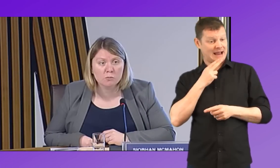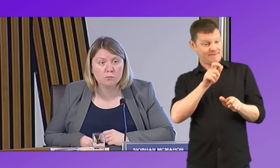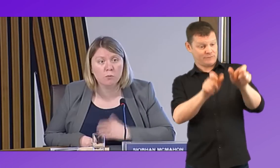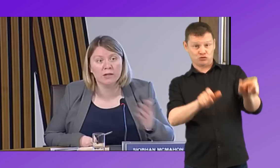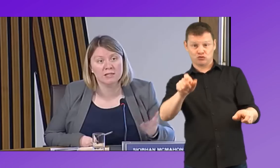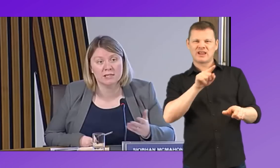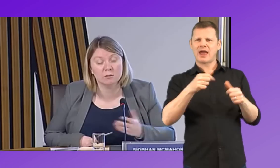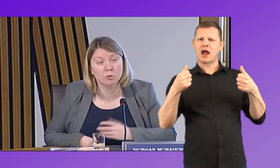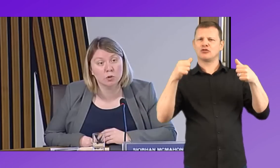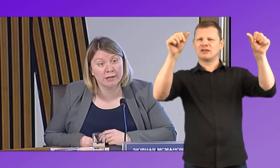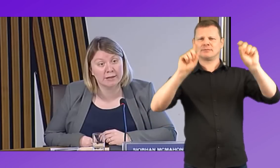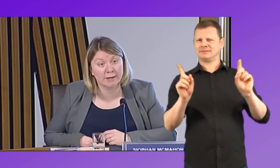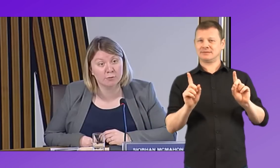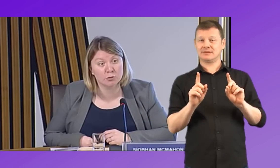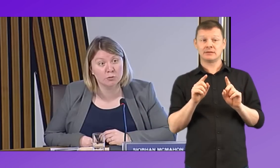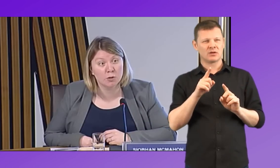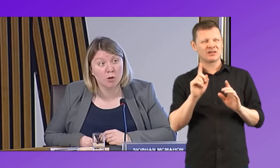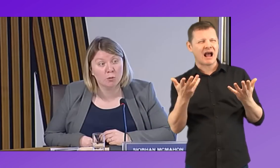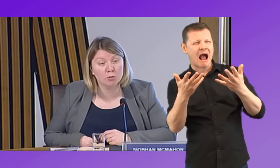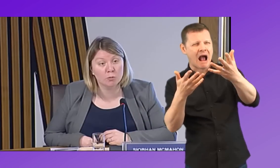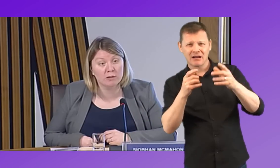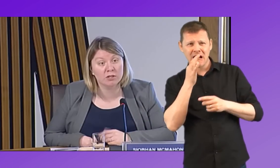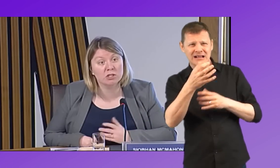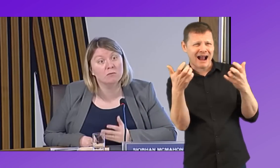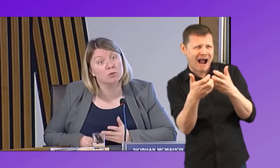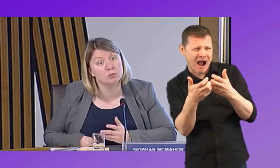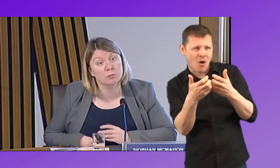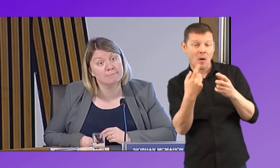what that system would look like and also what do you believe the achievements would be?